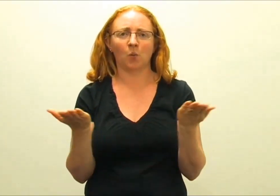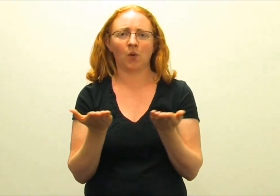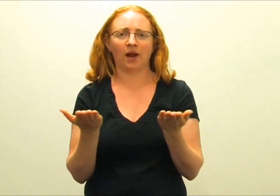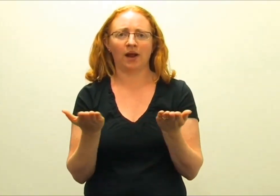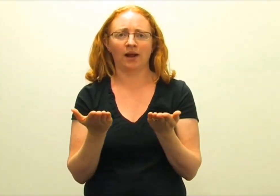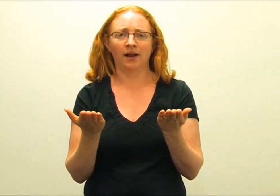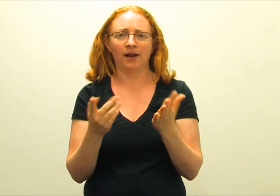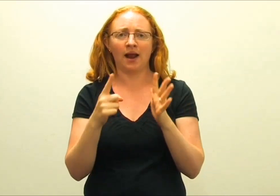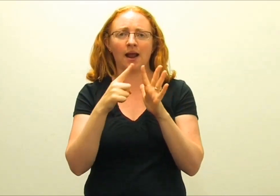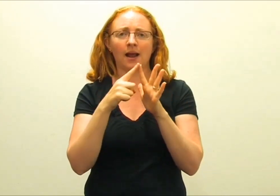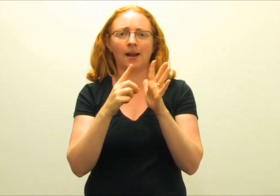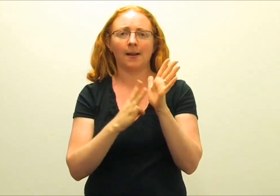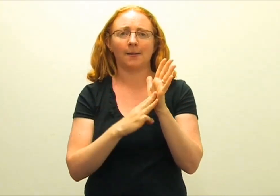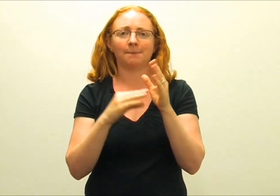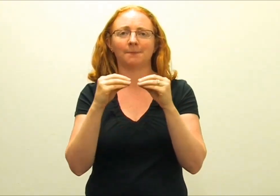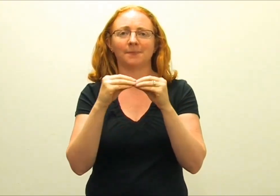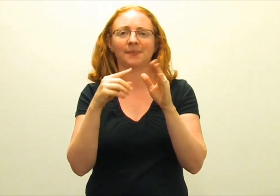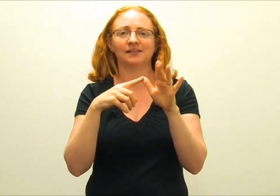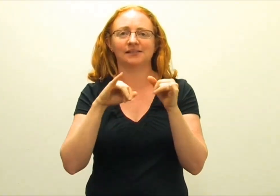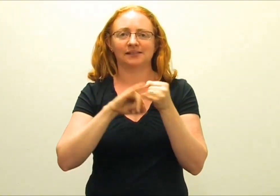And she'll be presenting at the Embassy Theatre.